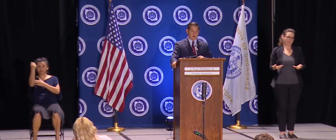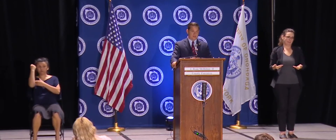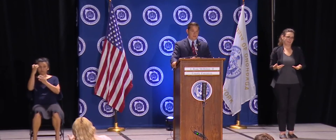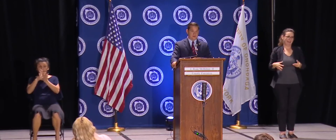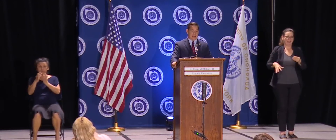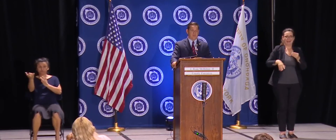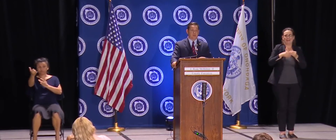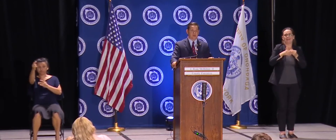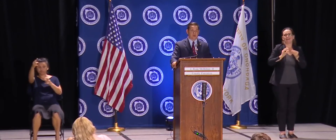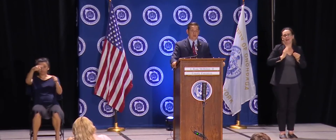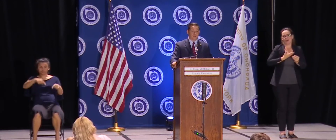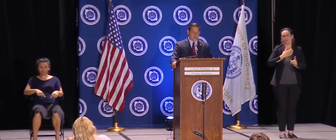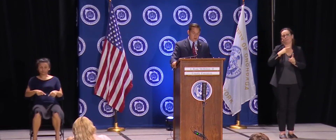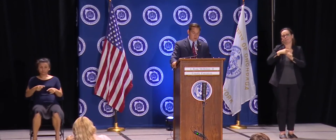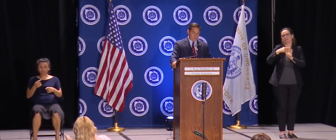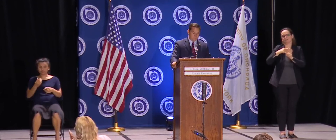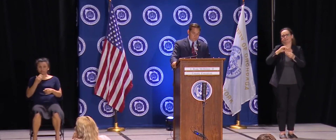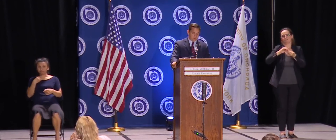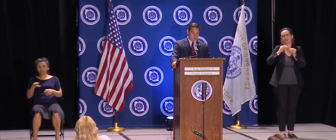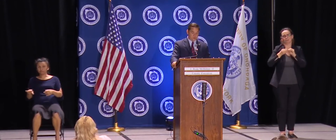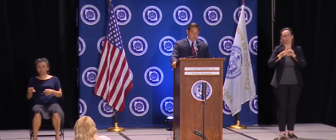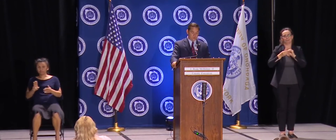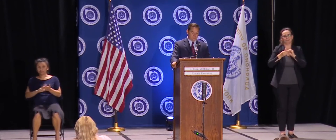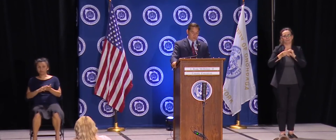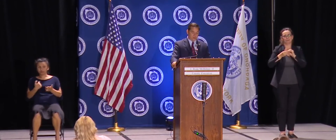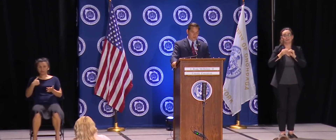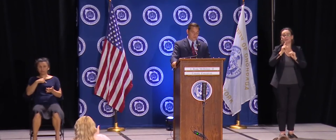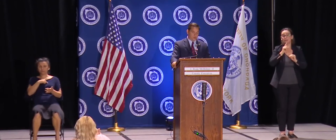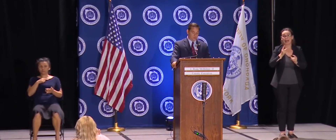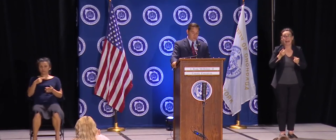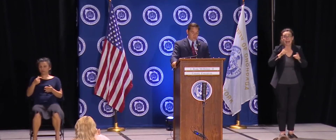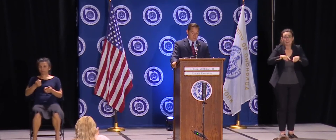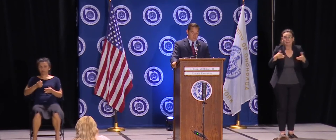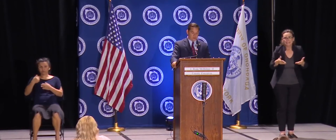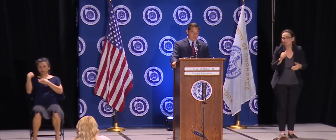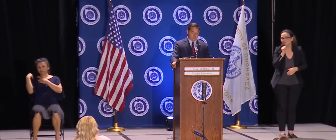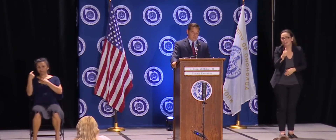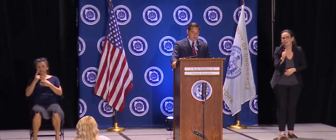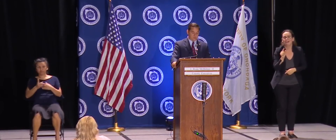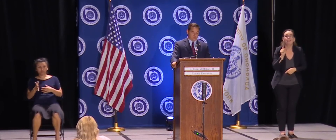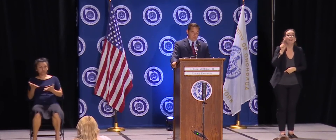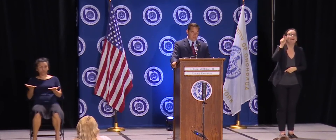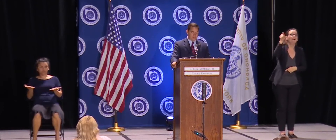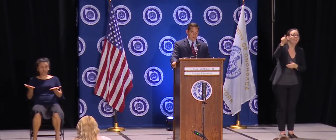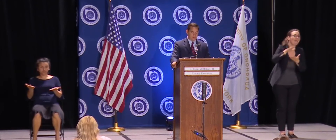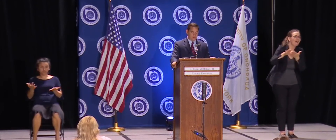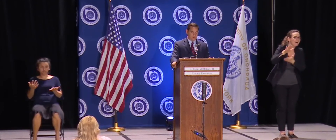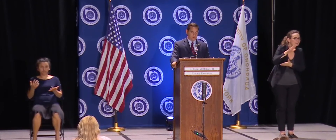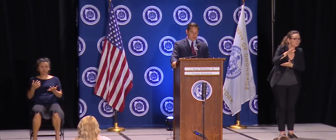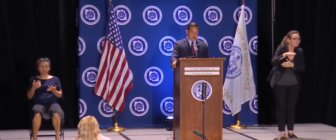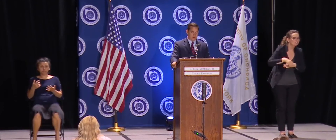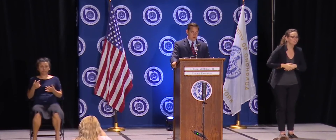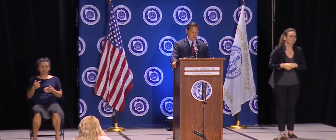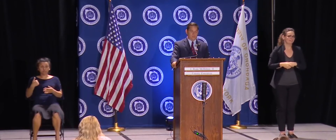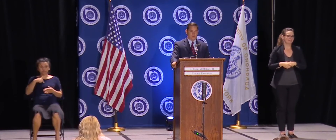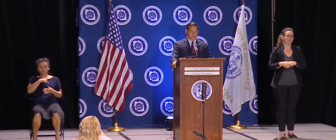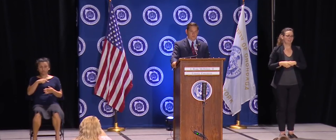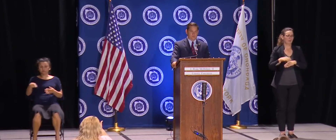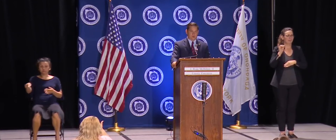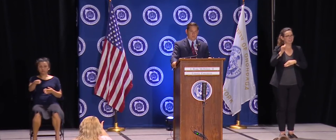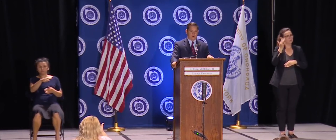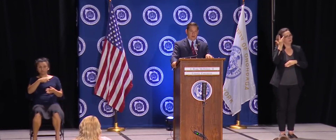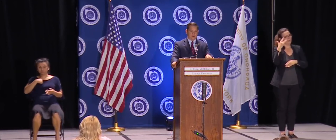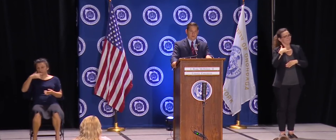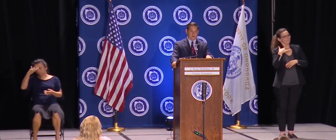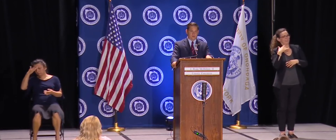didn't even happen here, it shows you where it is. So if you look, our numbers